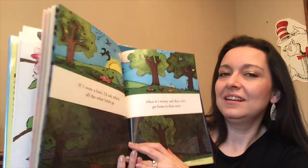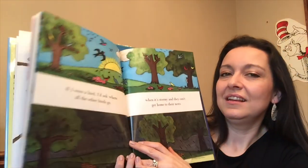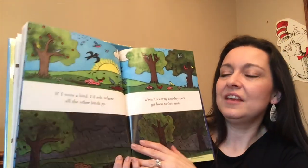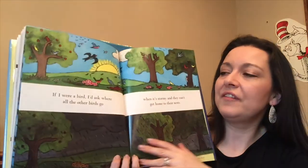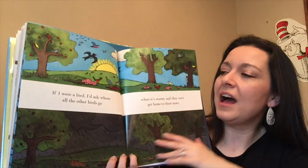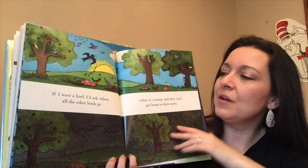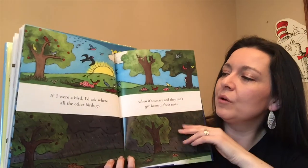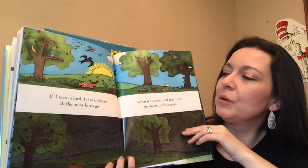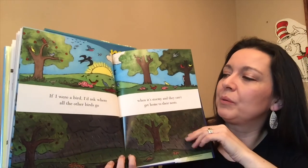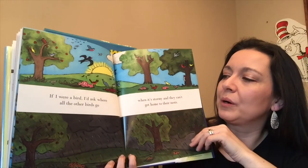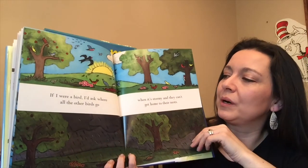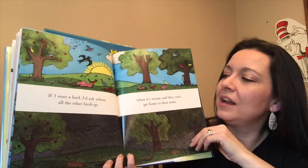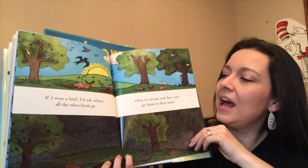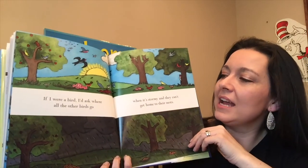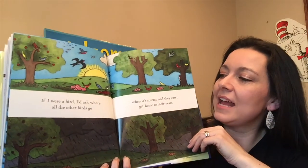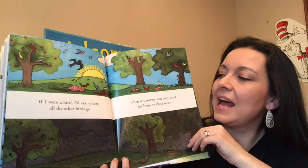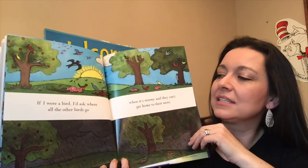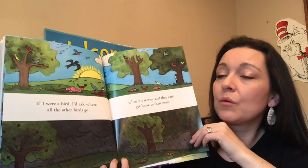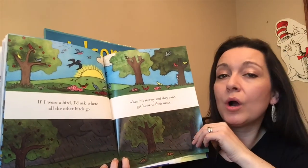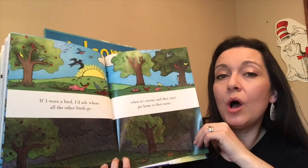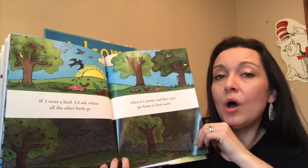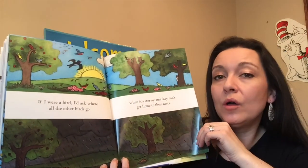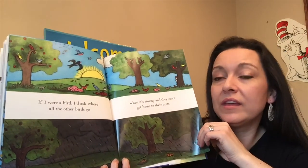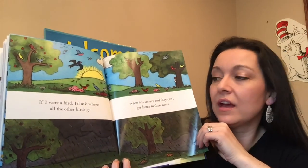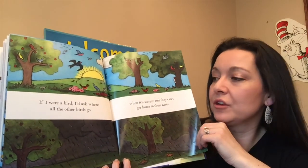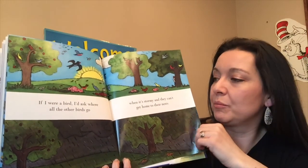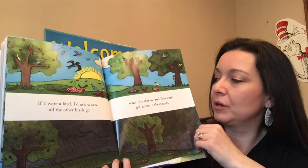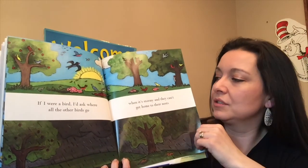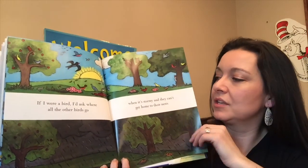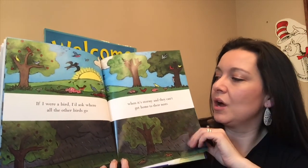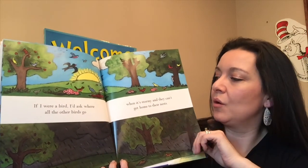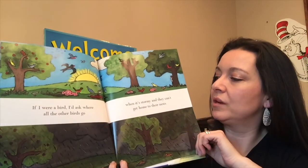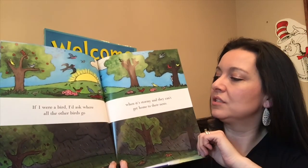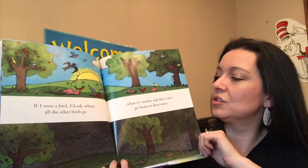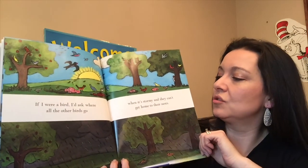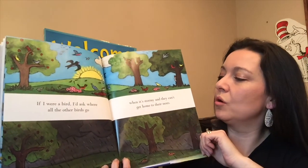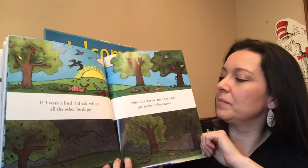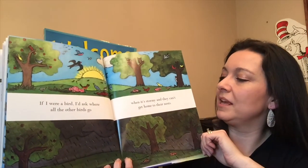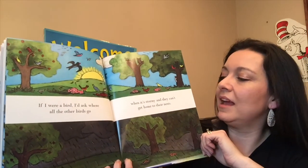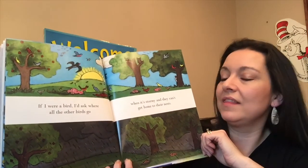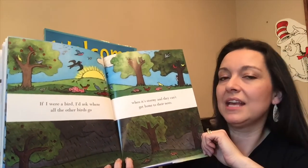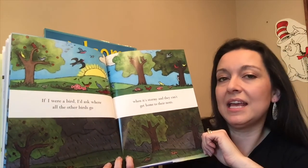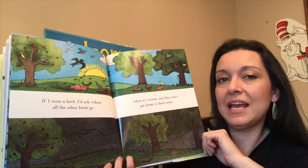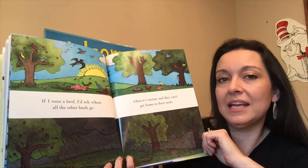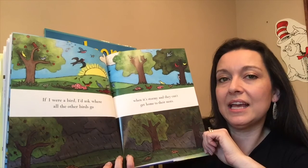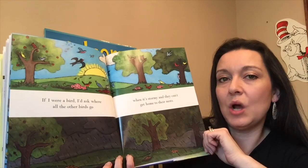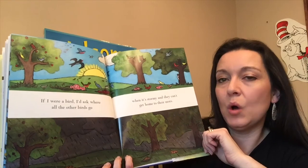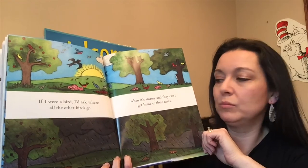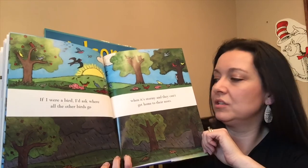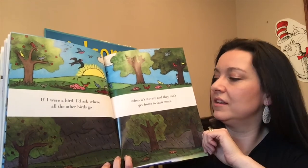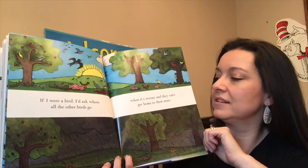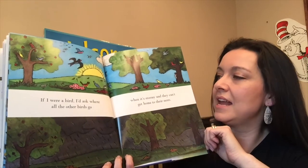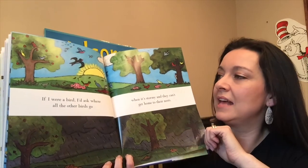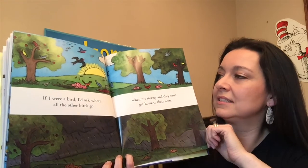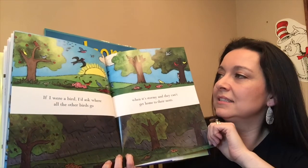if i were a bird i'd ask where all the other birds go when it's stormy and they can't get home to their nests